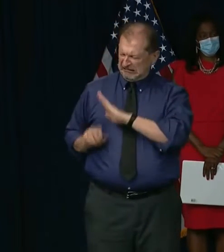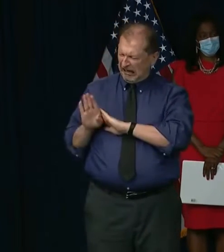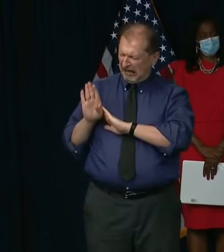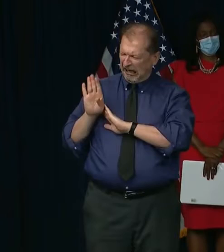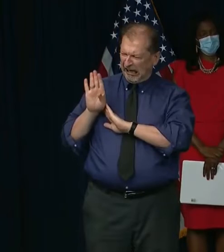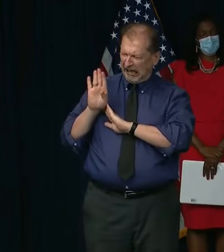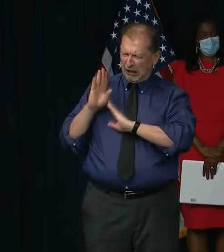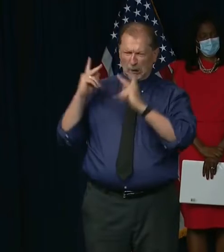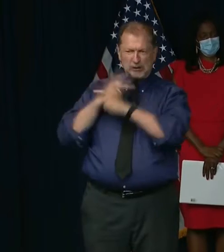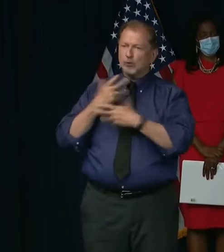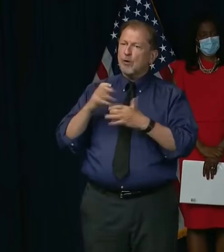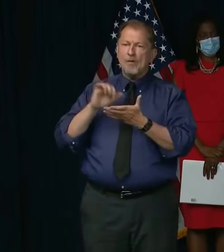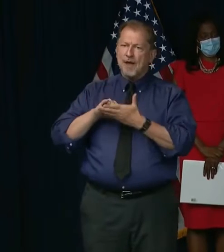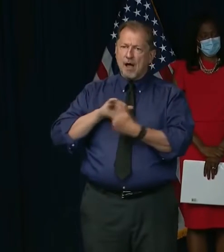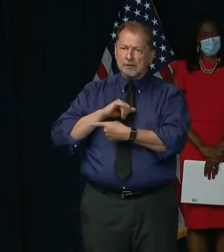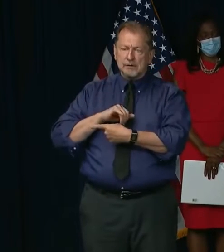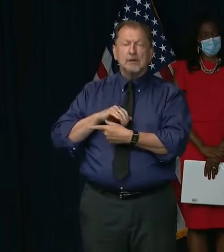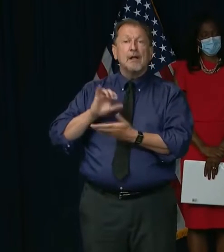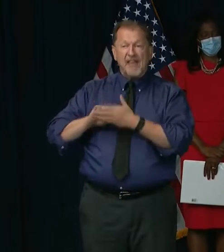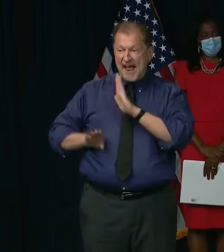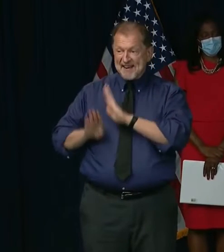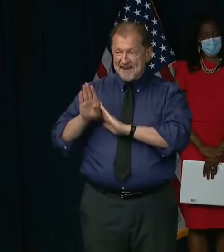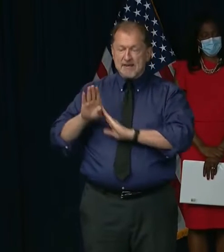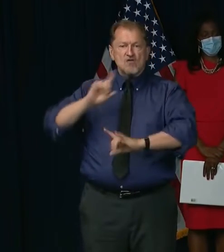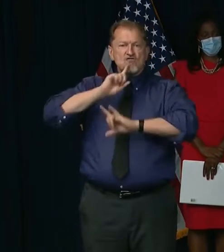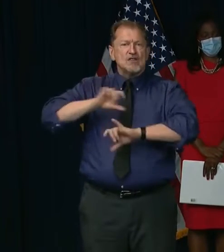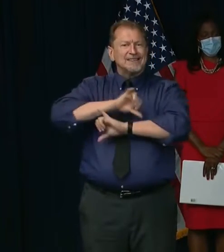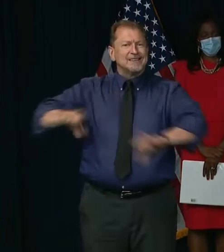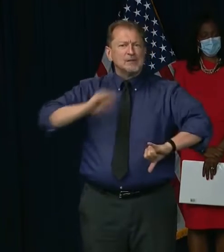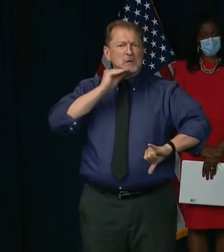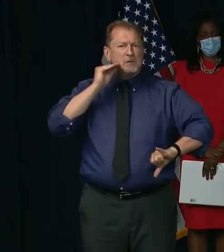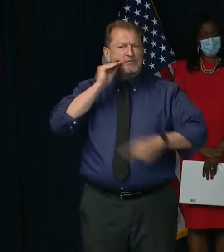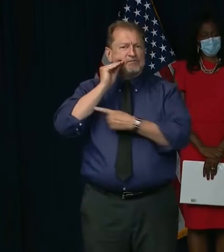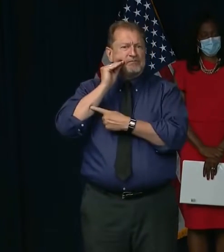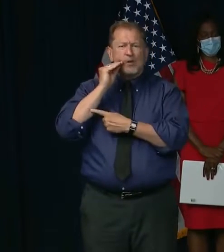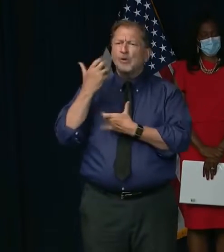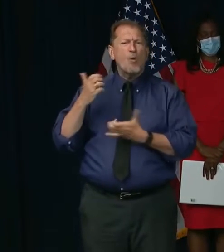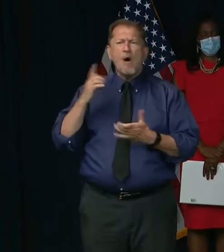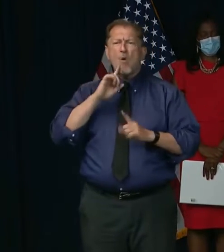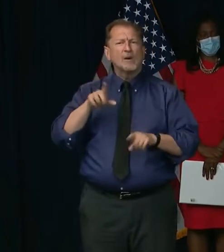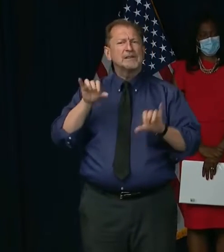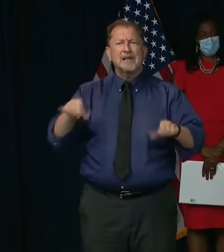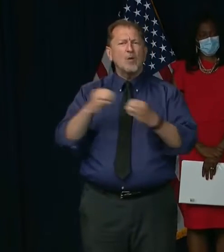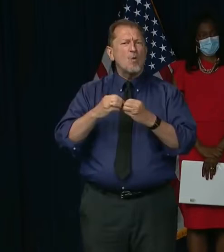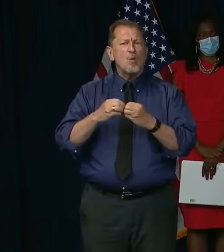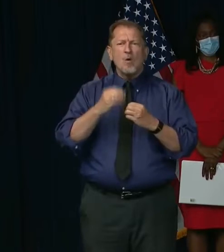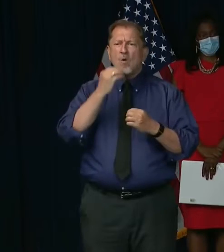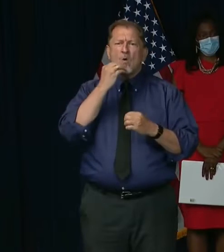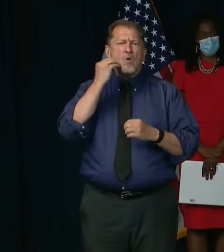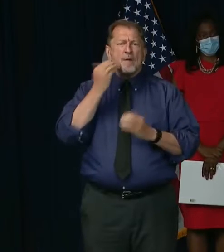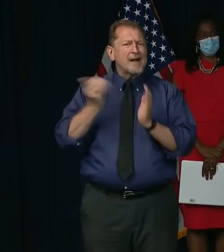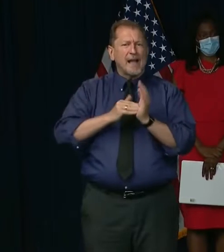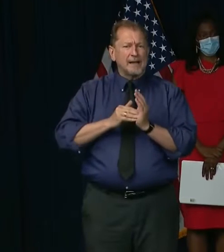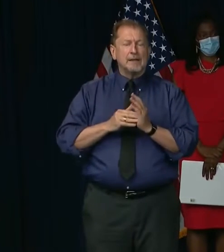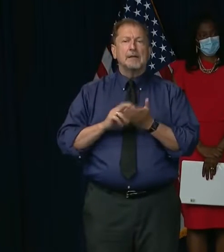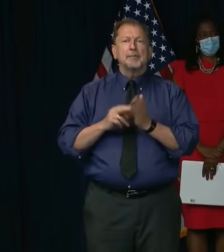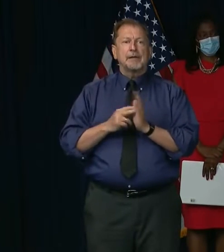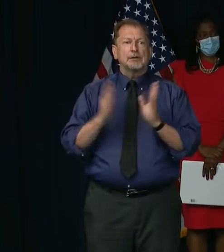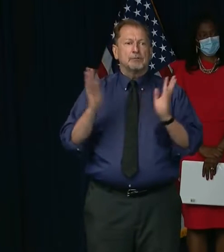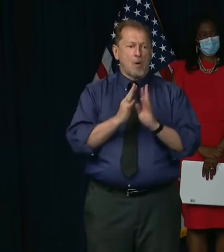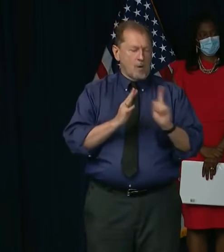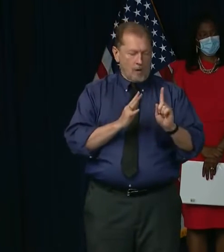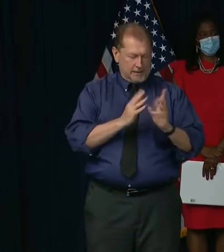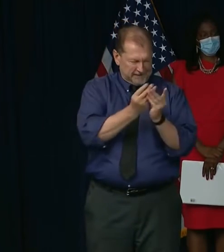us back to our homes and threatens our health care system and our economy. We have to learn to extinguish these small